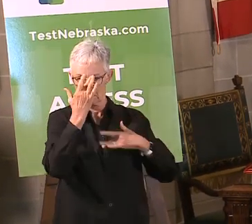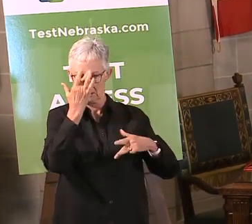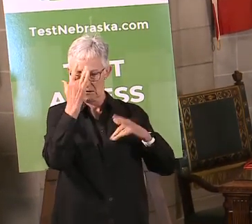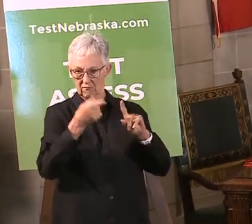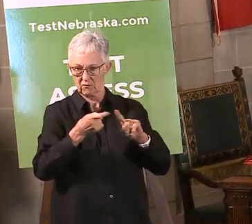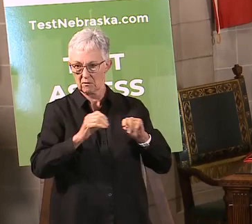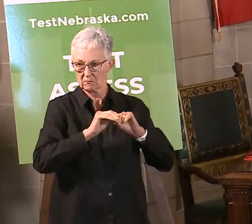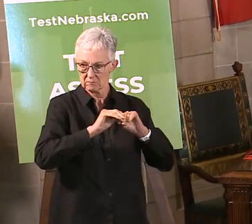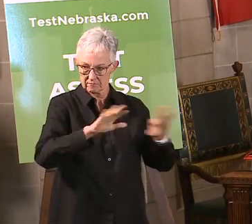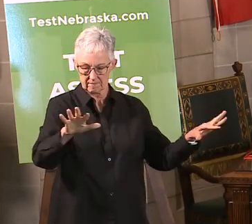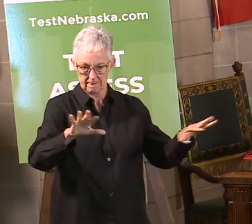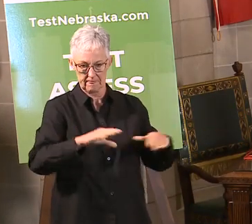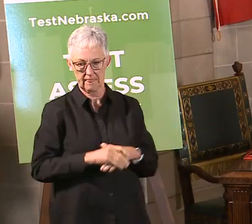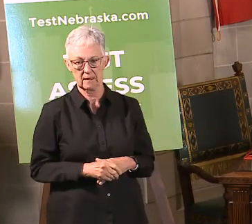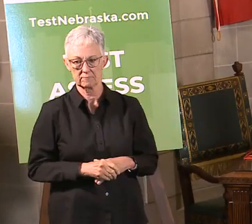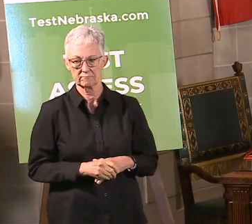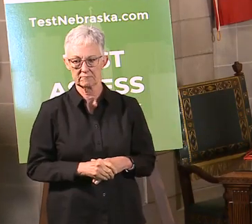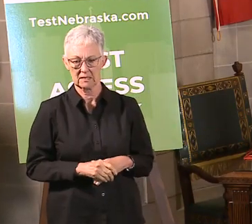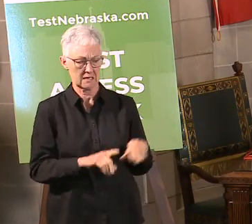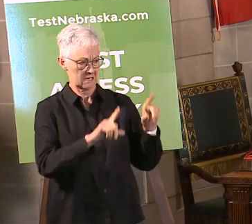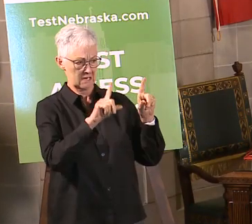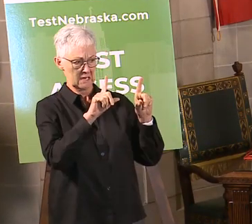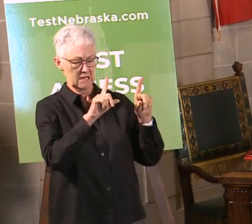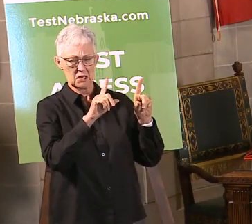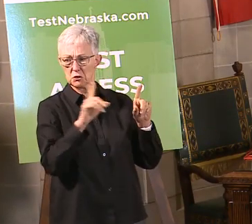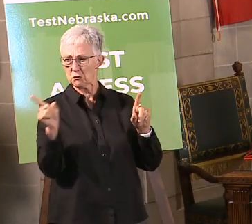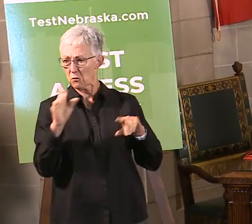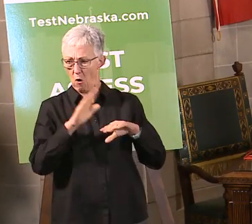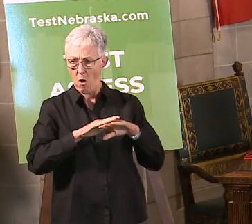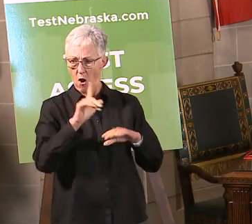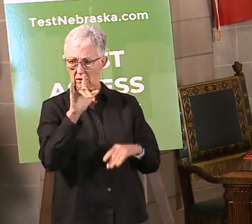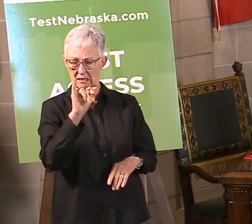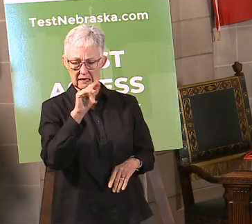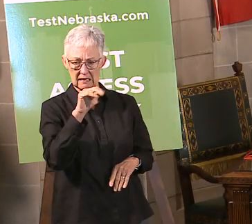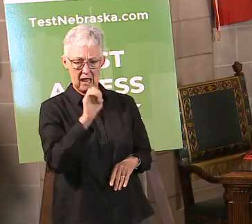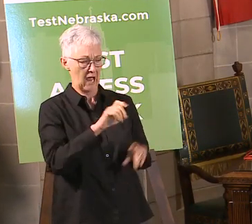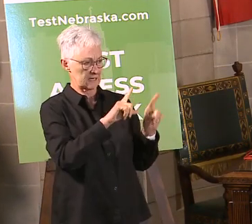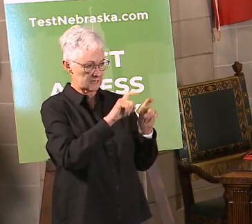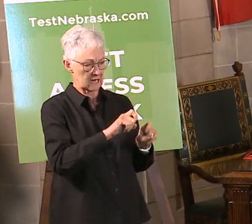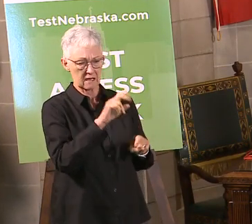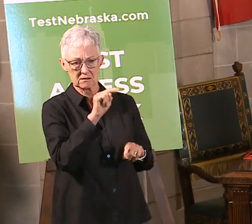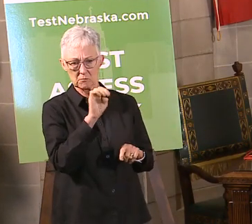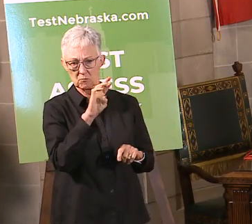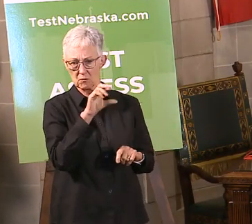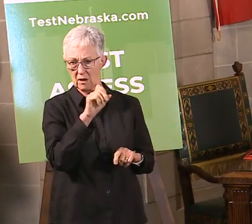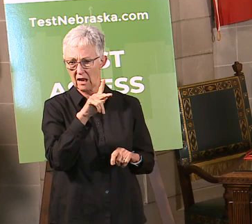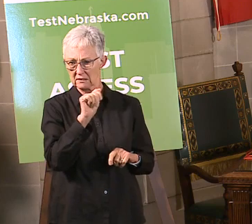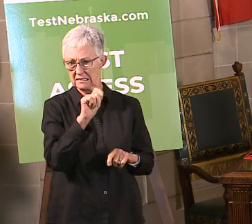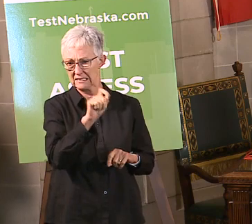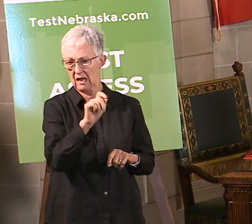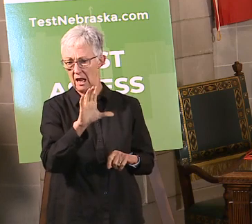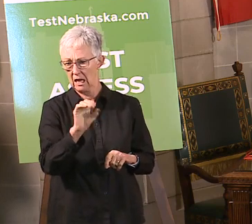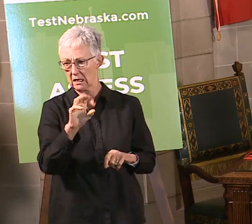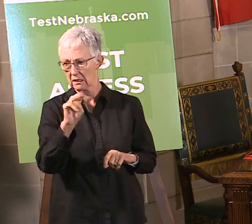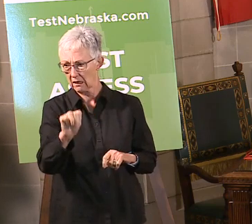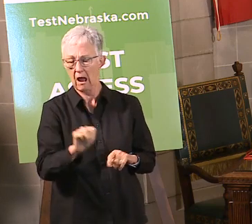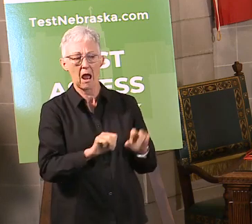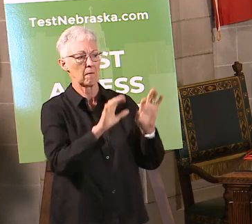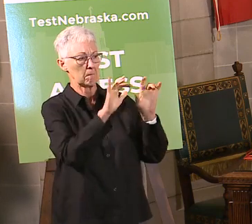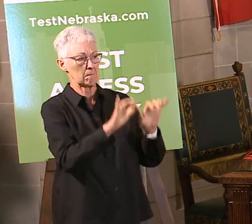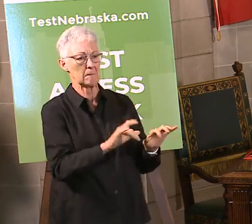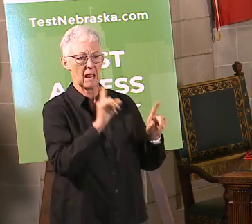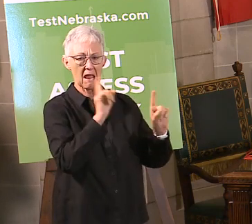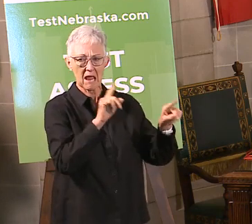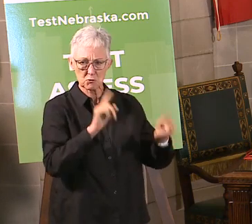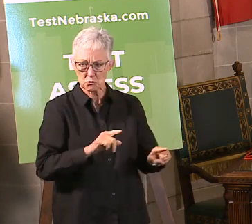The test takes less than five minutes to fill out. a simple assessment. It's kept in a secure database, not sold to anybody, not given to law enforcement, will